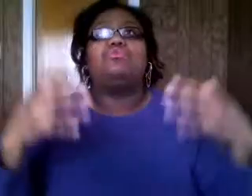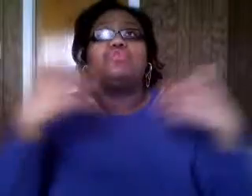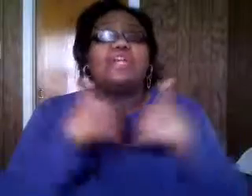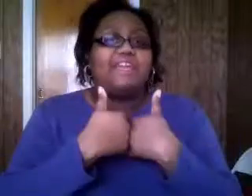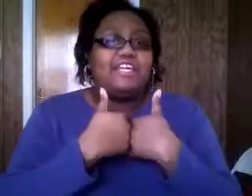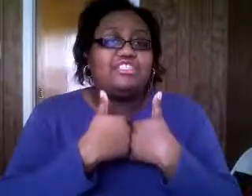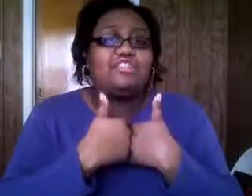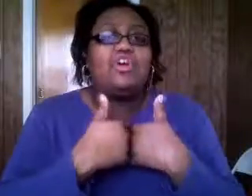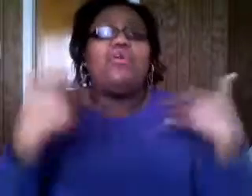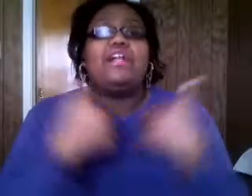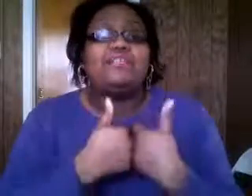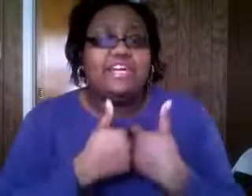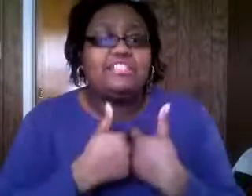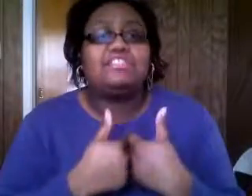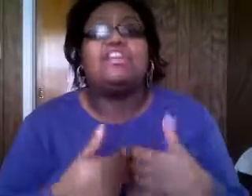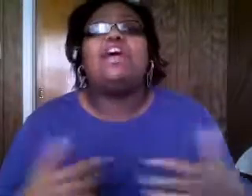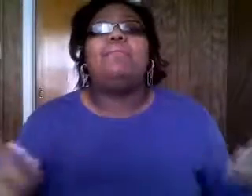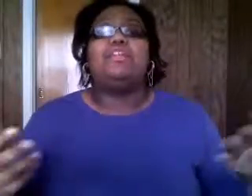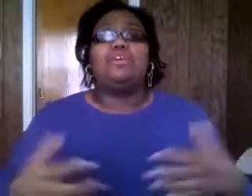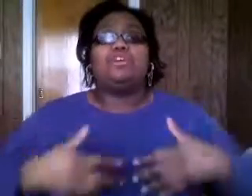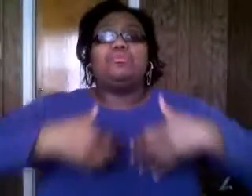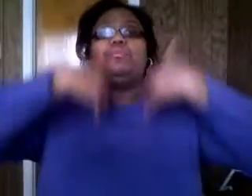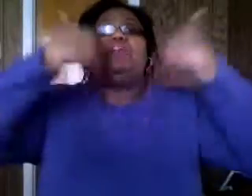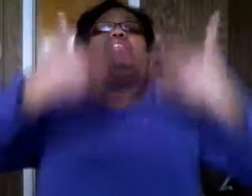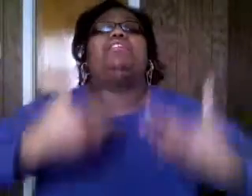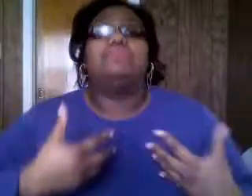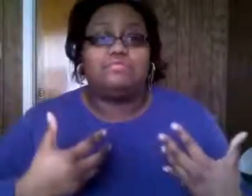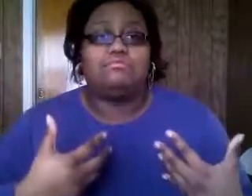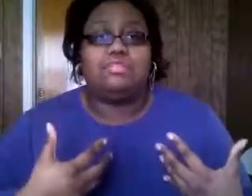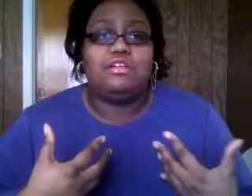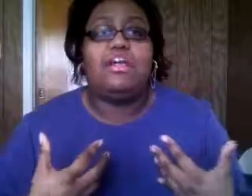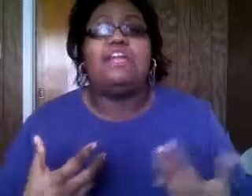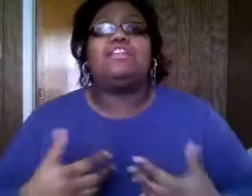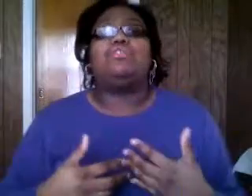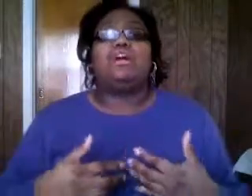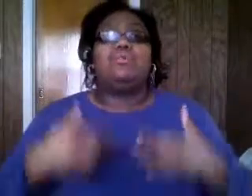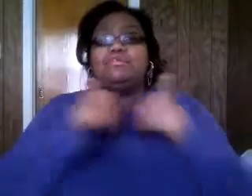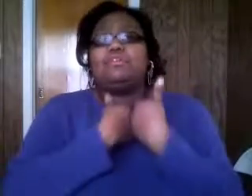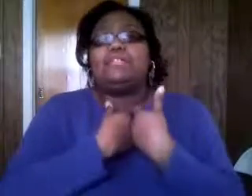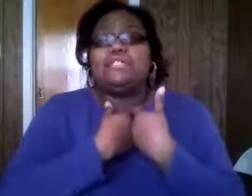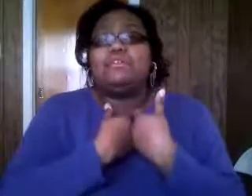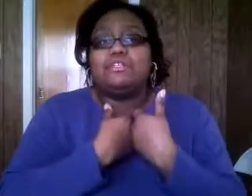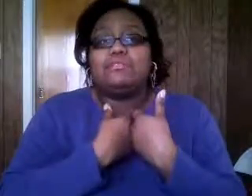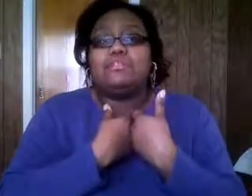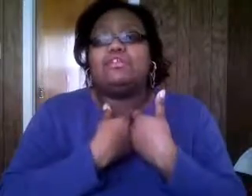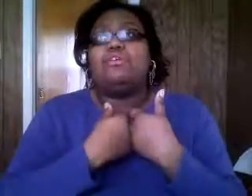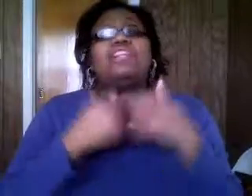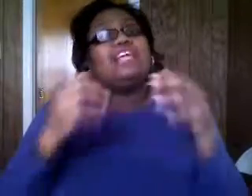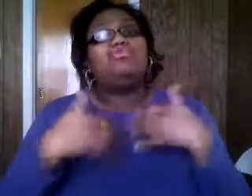gratification or edification meaning we're going to build up ourselves you know like oh let's build ourselves up you know and and you